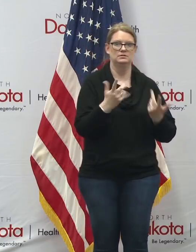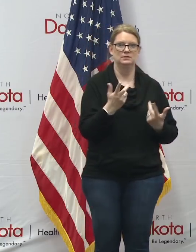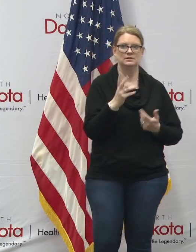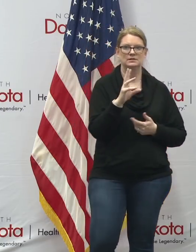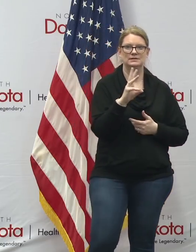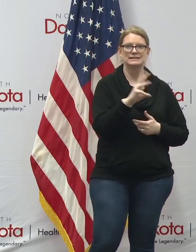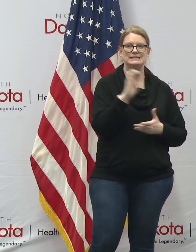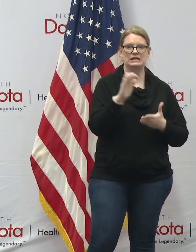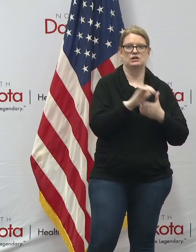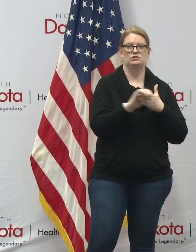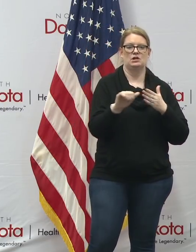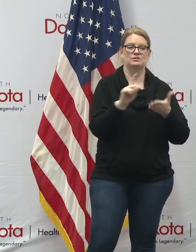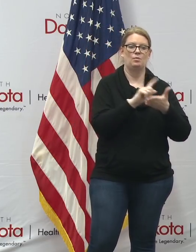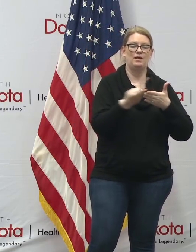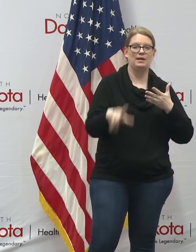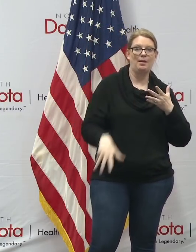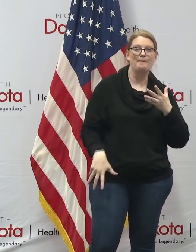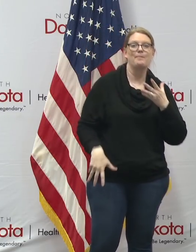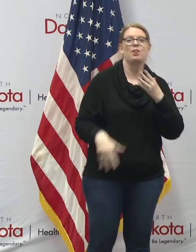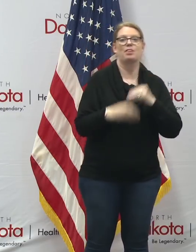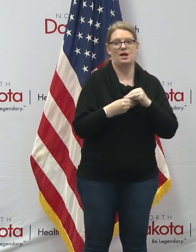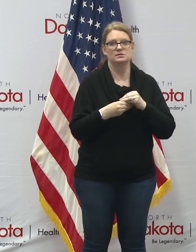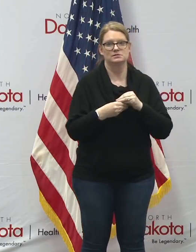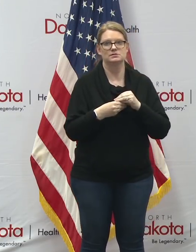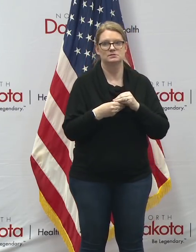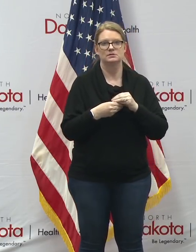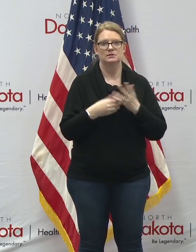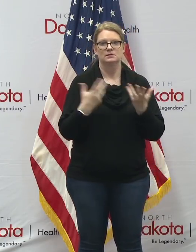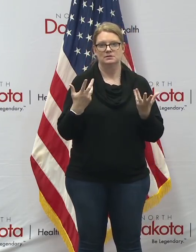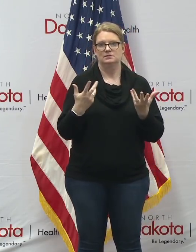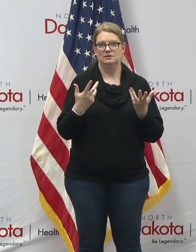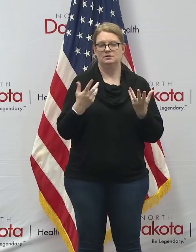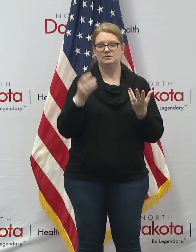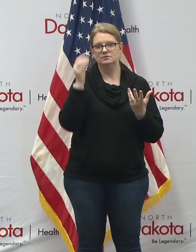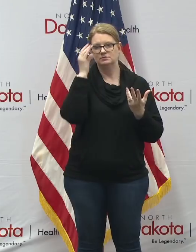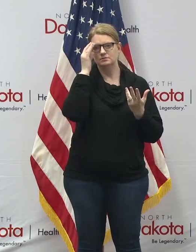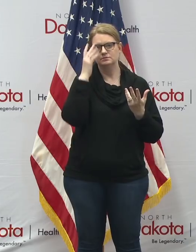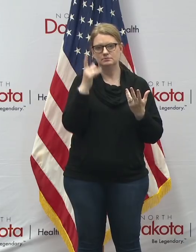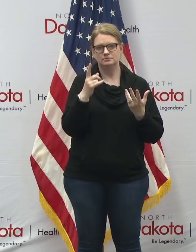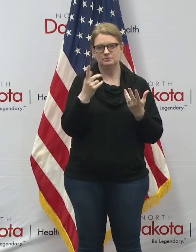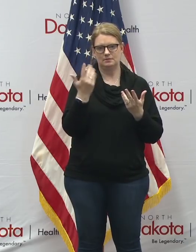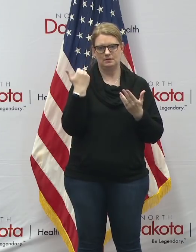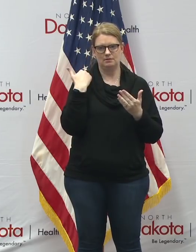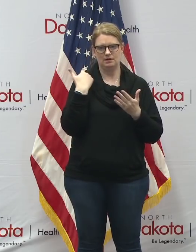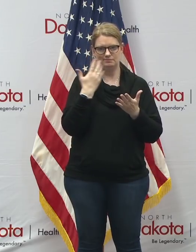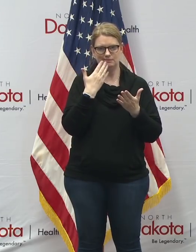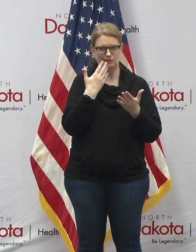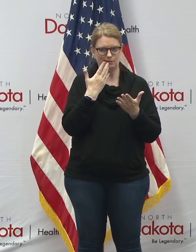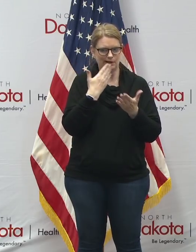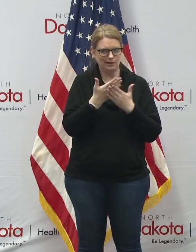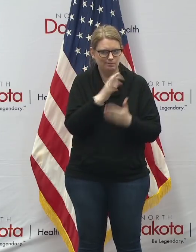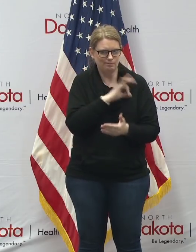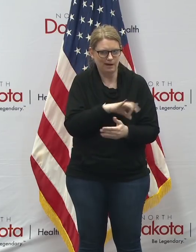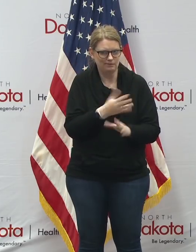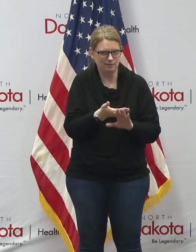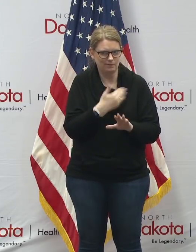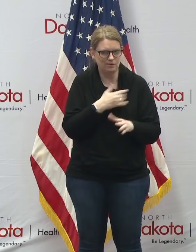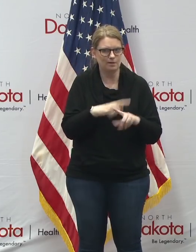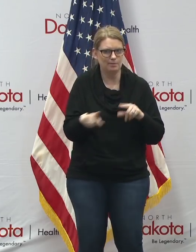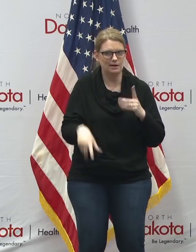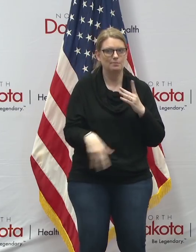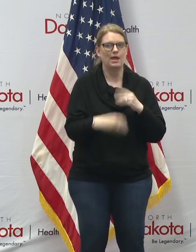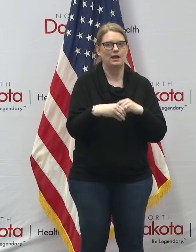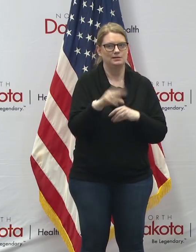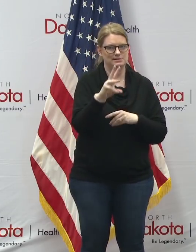a week on top of what was uh on prior a very good package before uh next